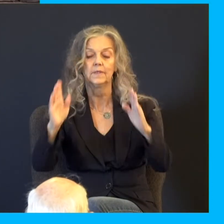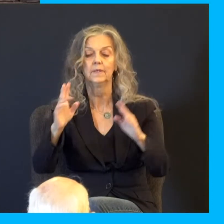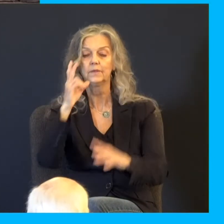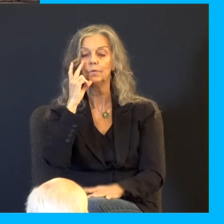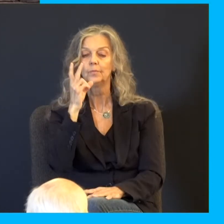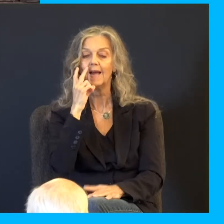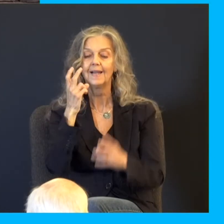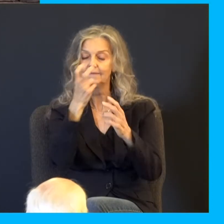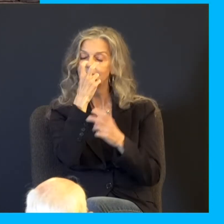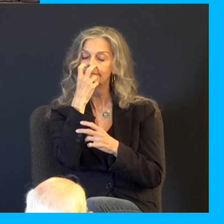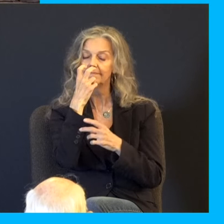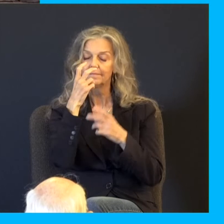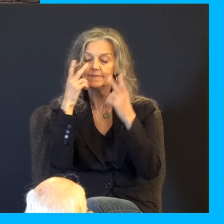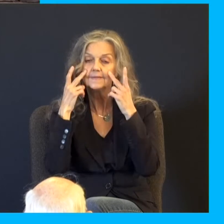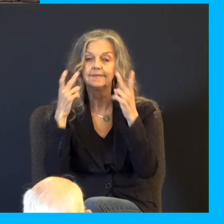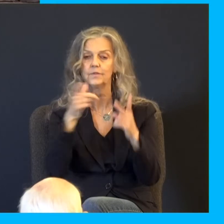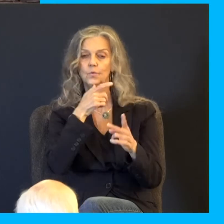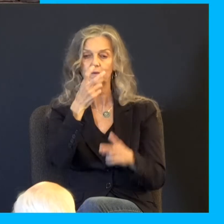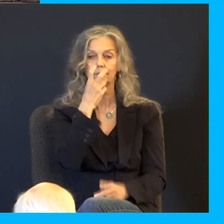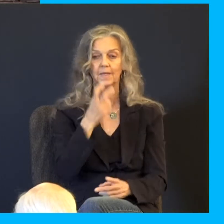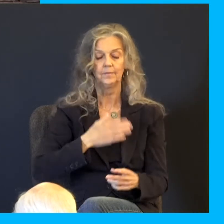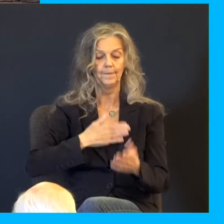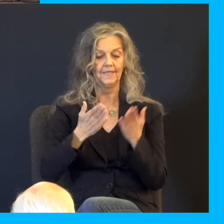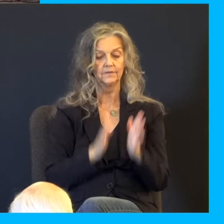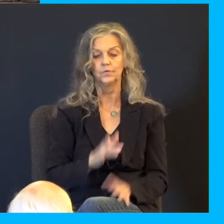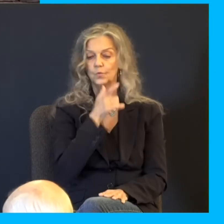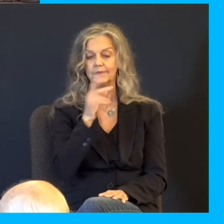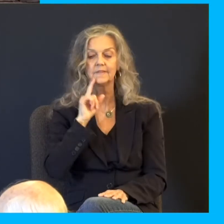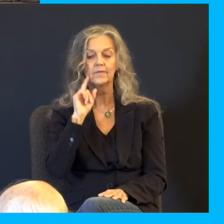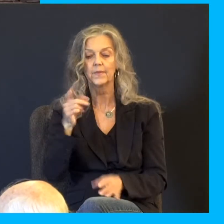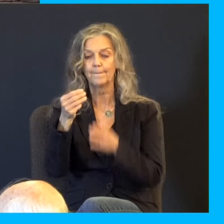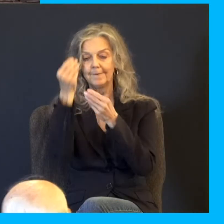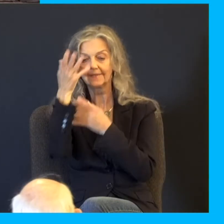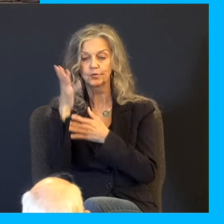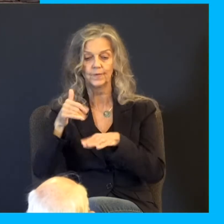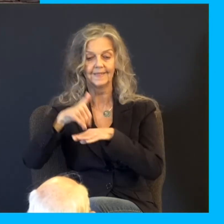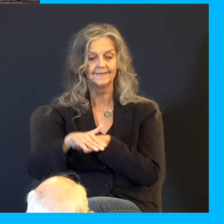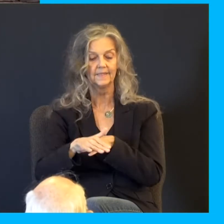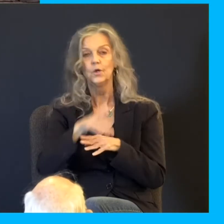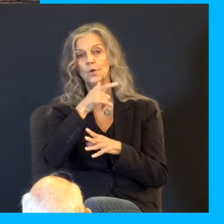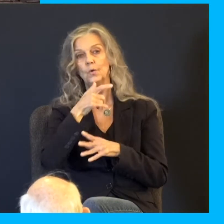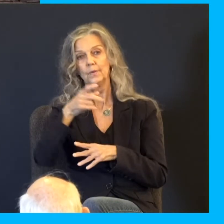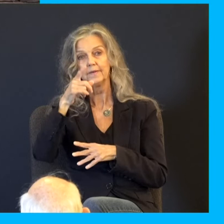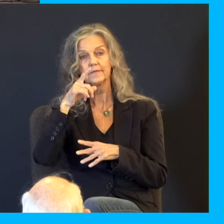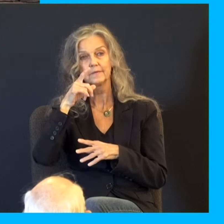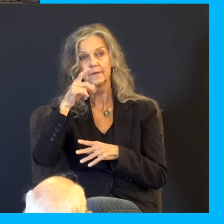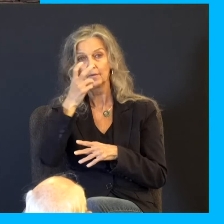ye may see. Who is blind but my servant, or deaf as my messenger that I sent? Who is blind as he that is perfect and as blind as the